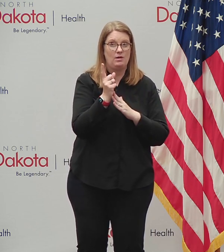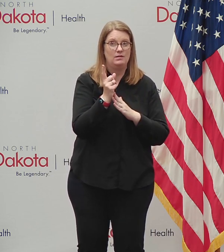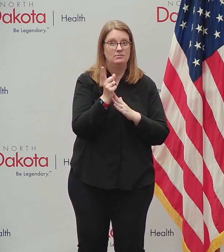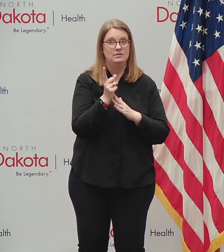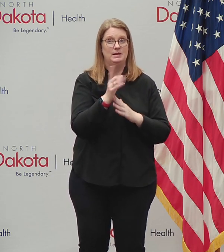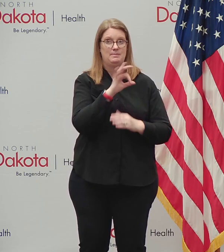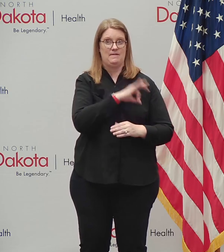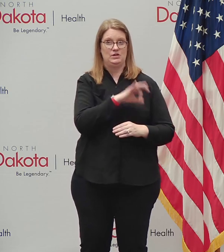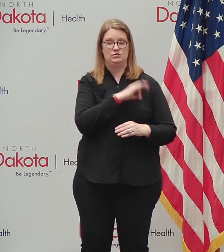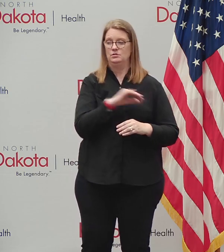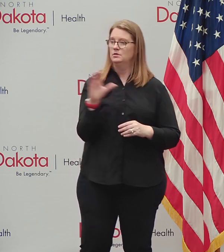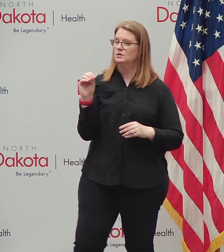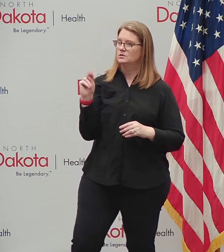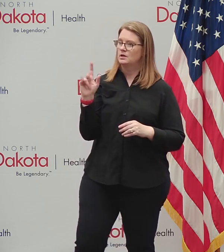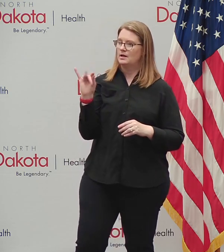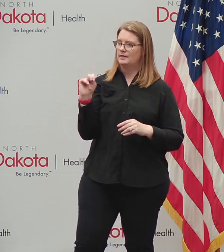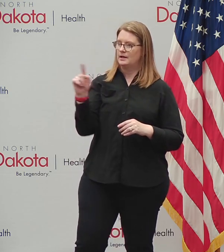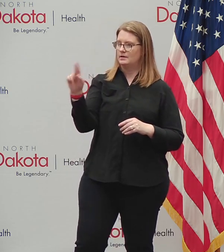Okay. Online.